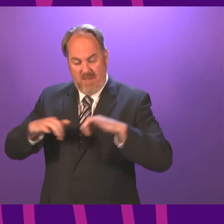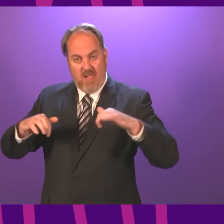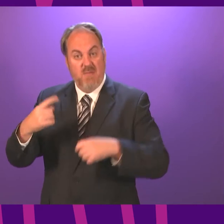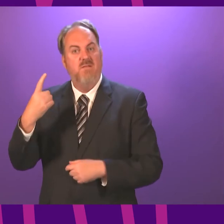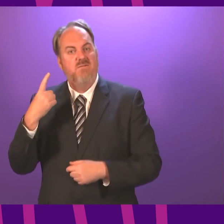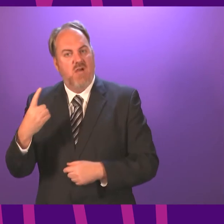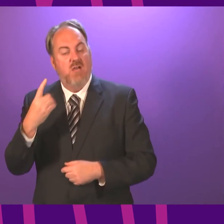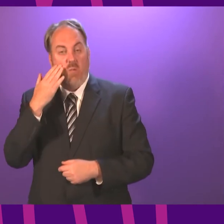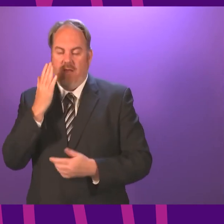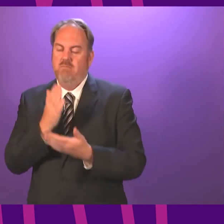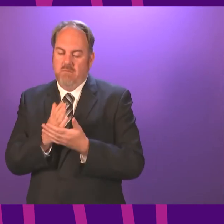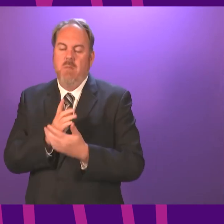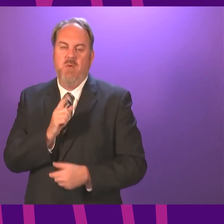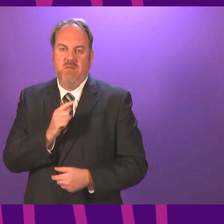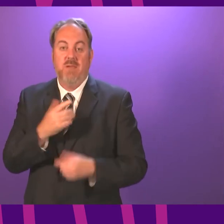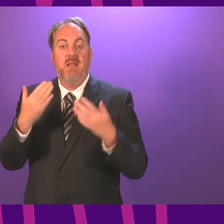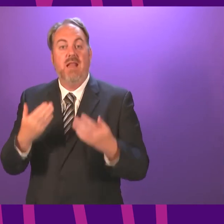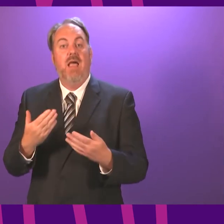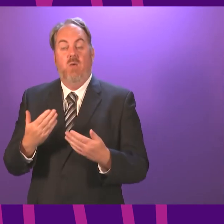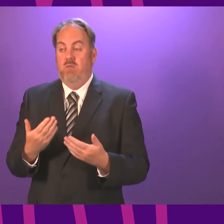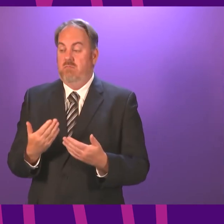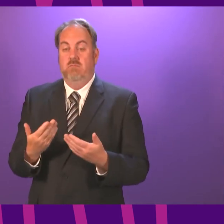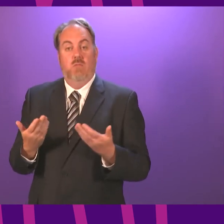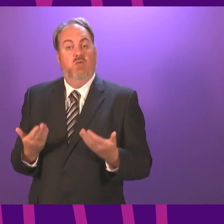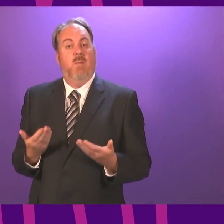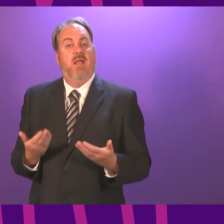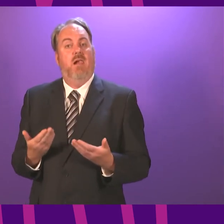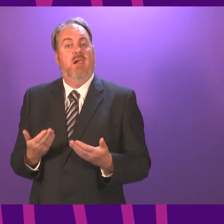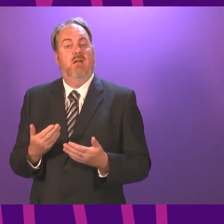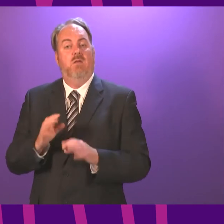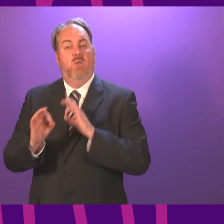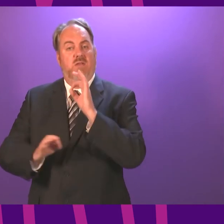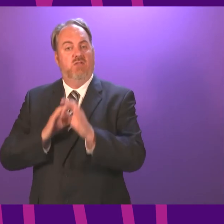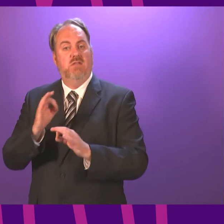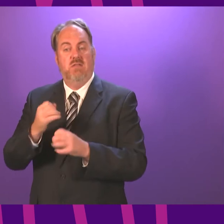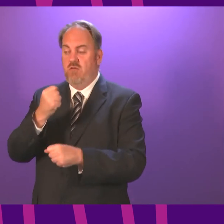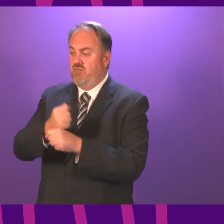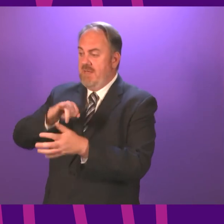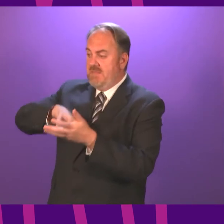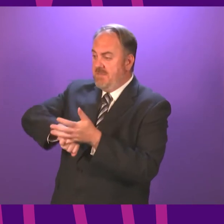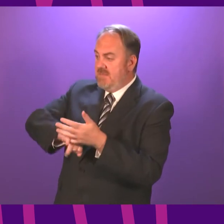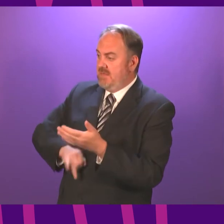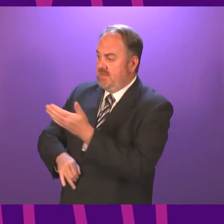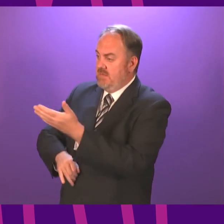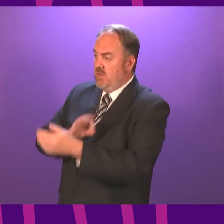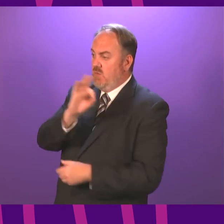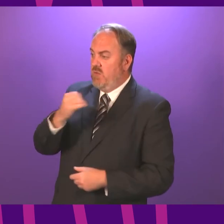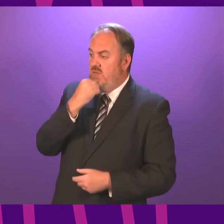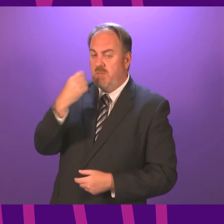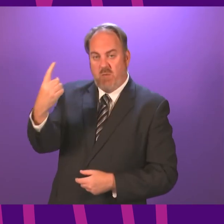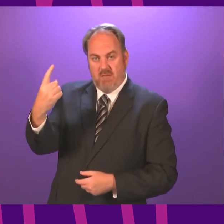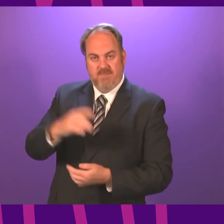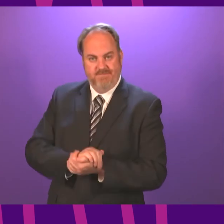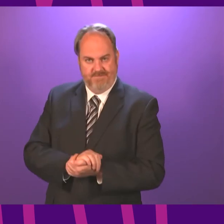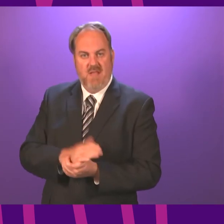possible. We now move to topical questions, and I call Graeme Simpson for question number one. Thank